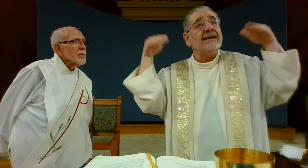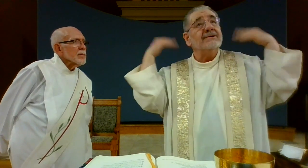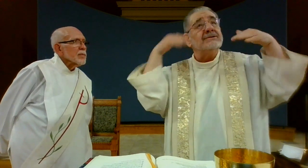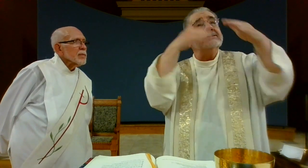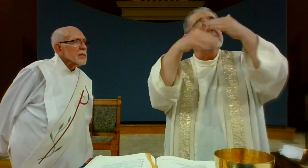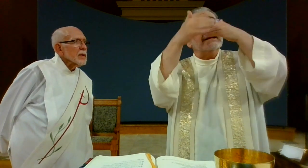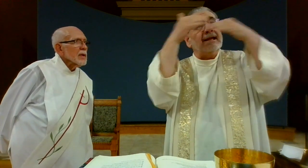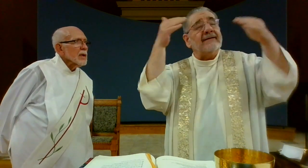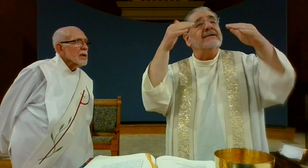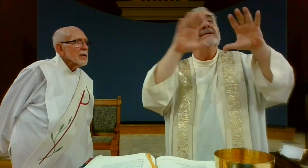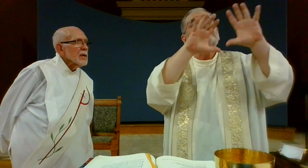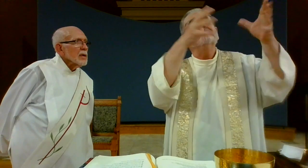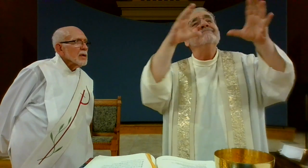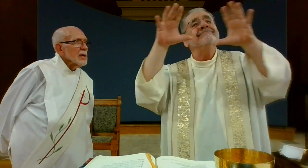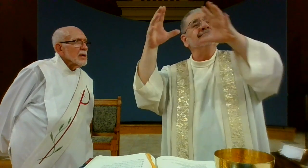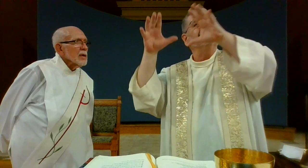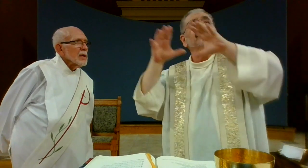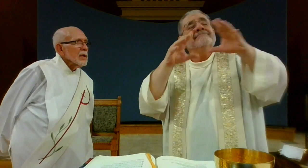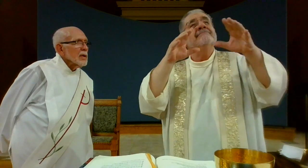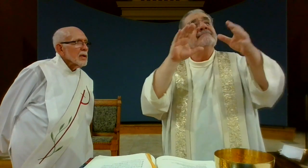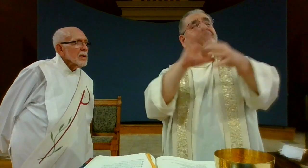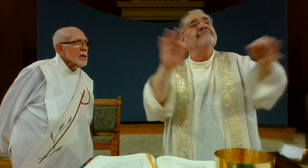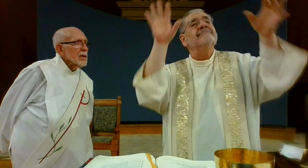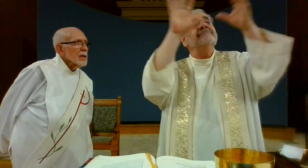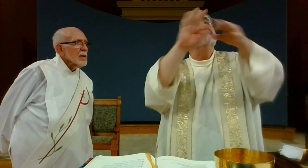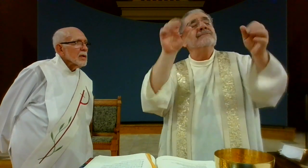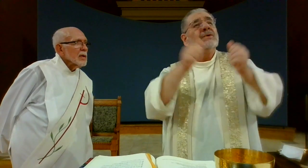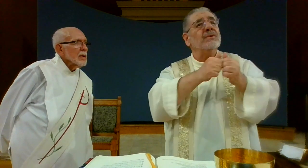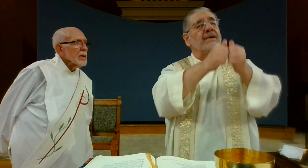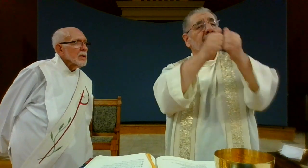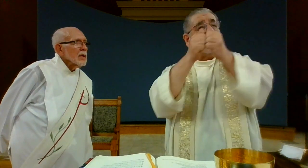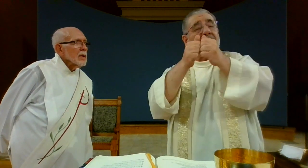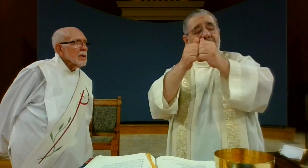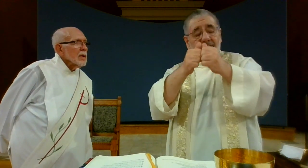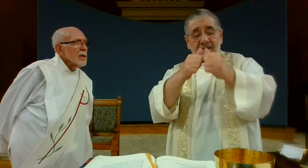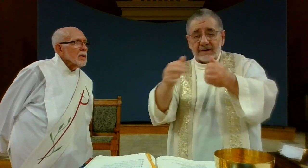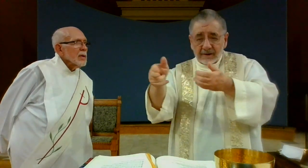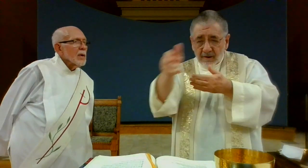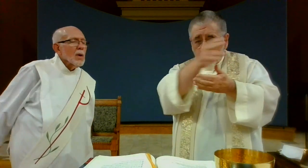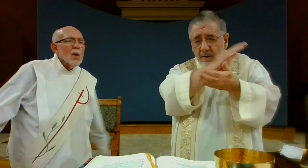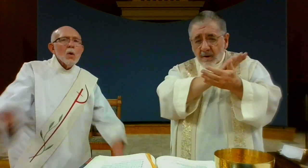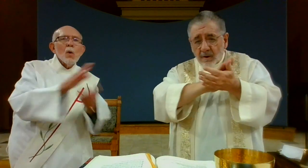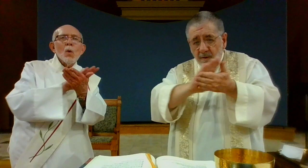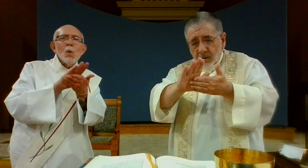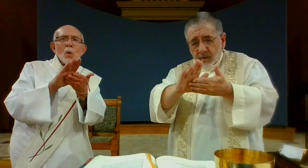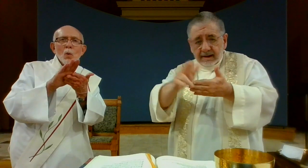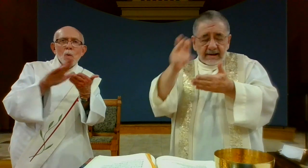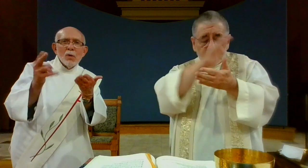And even the heavenly powers, with the angelic hosts, sing together the unending hymn of our